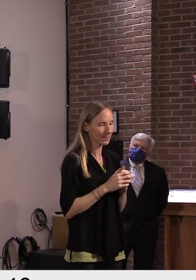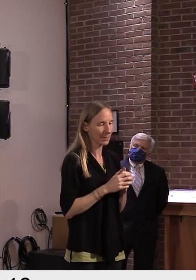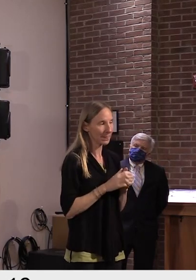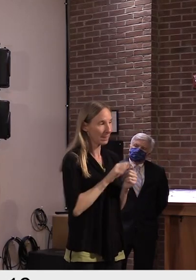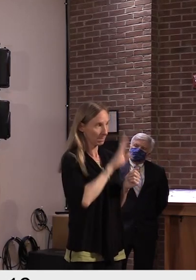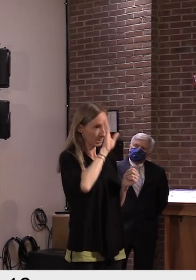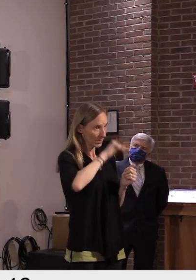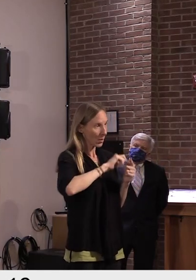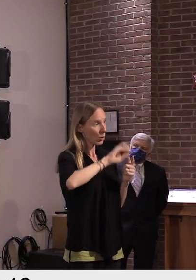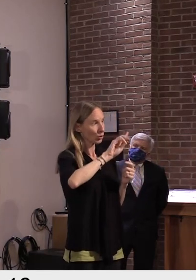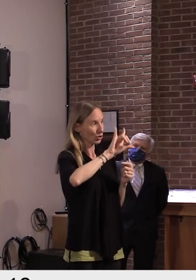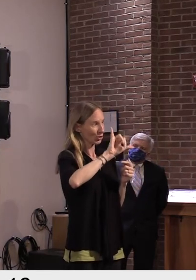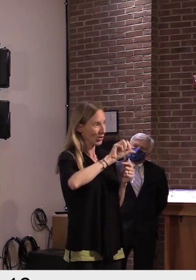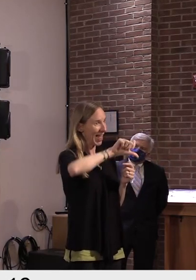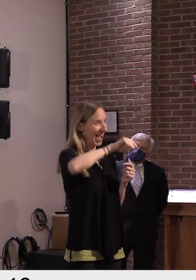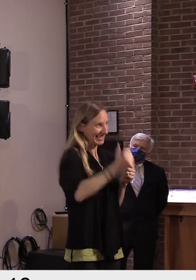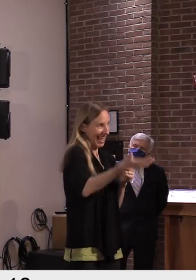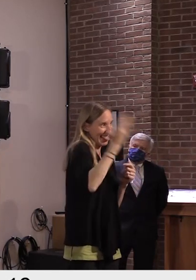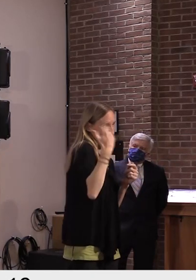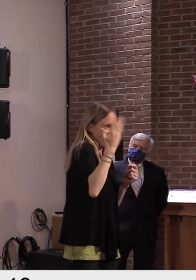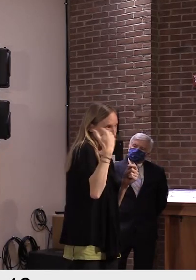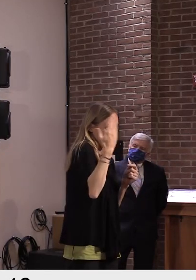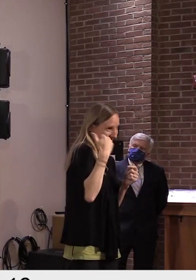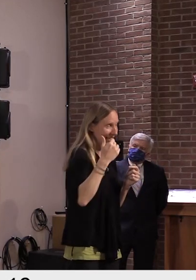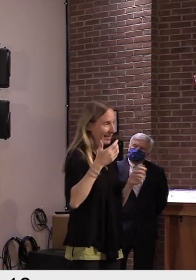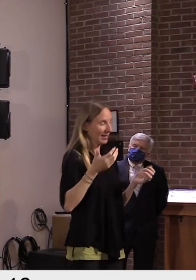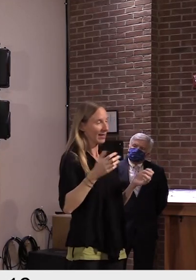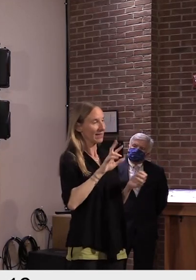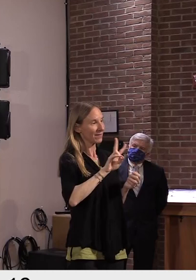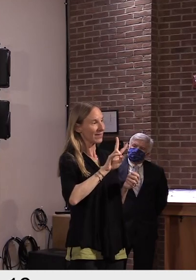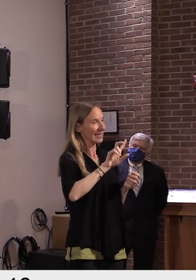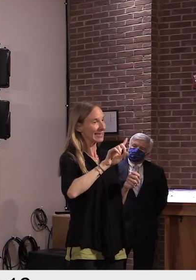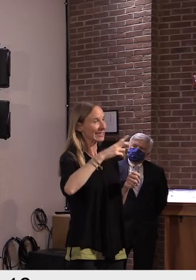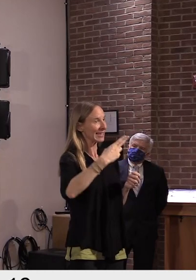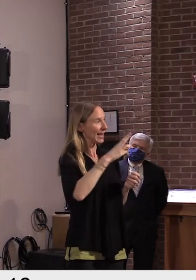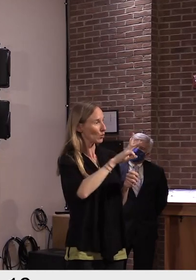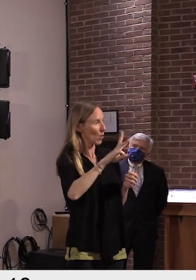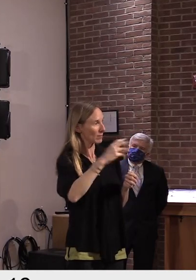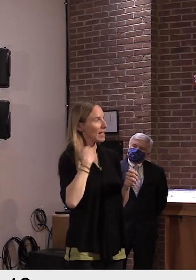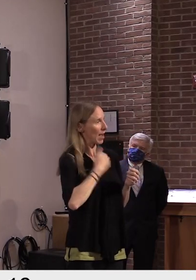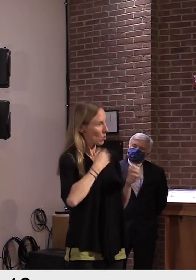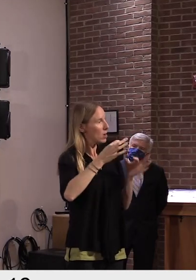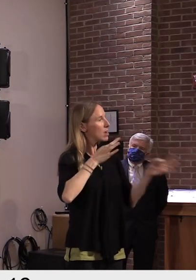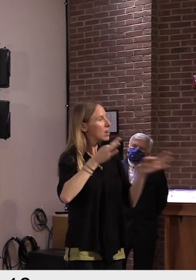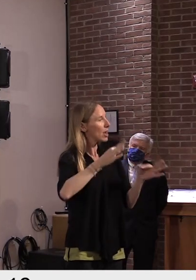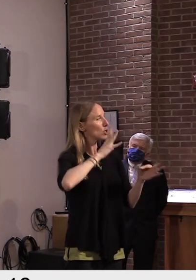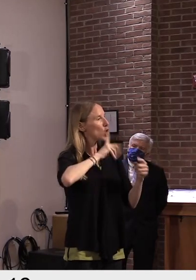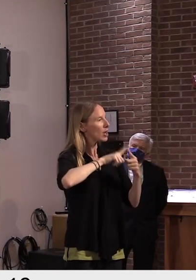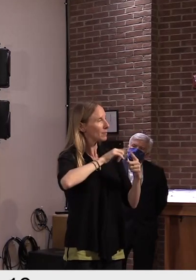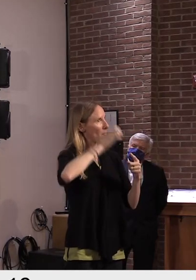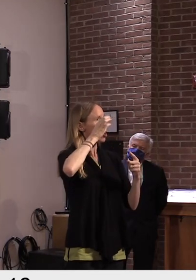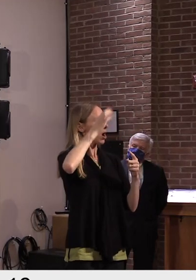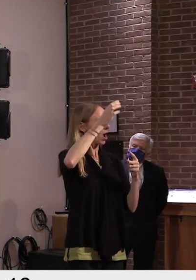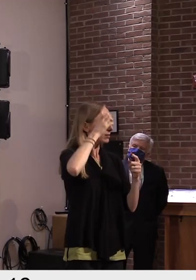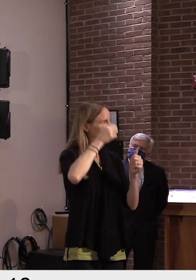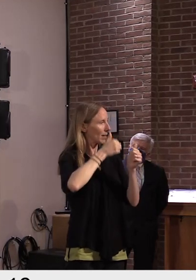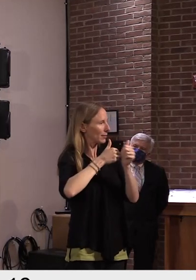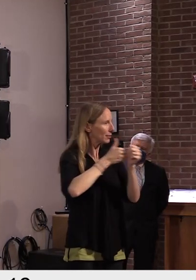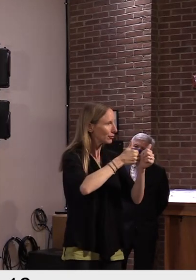in our weekly update on the VDH website, we highlighted contact tracing.